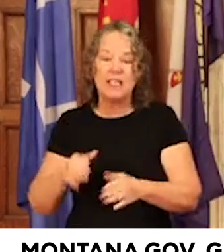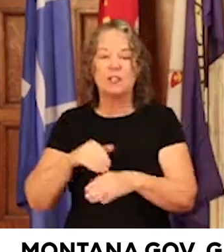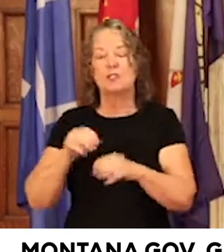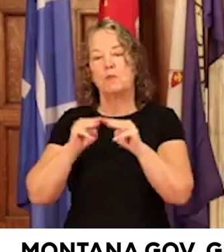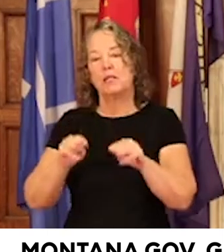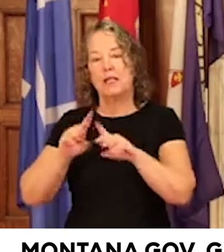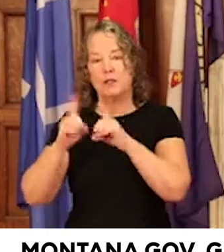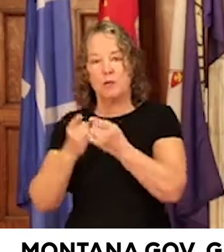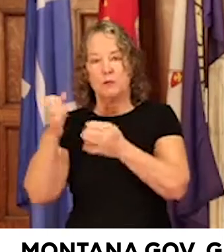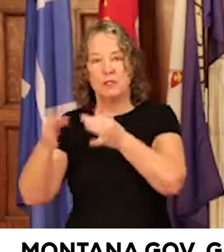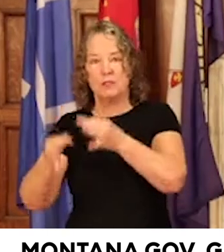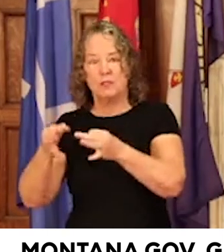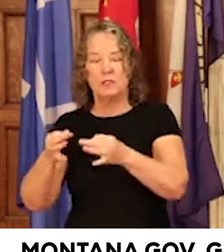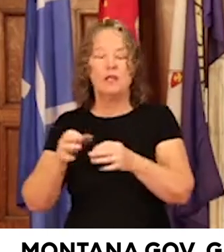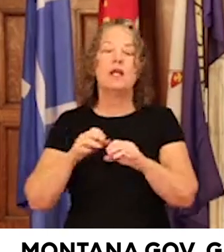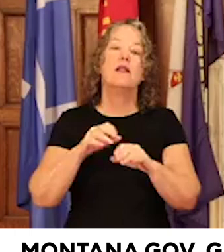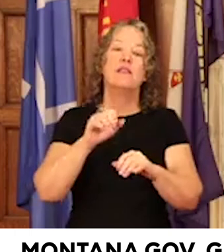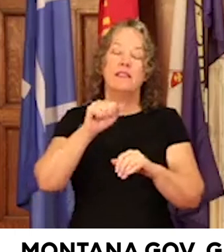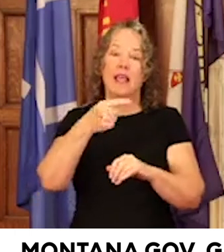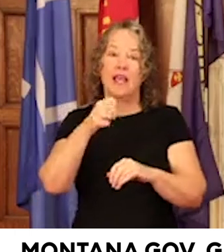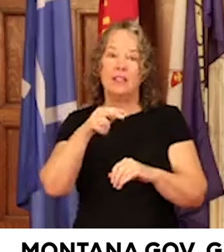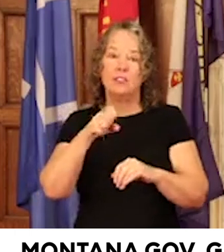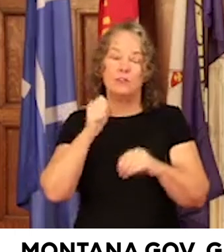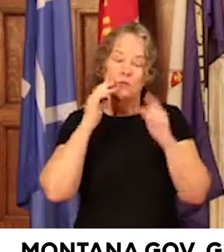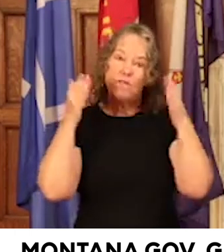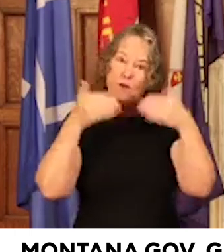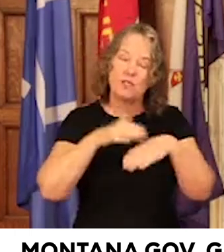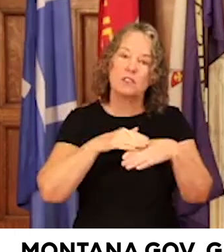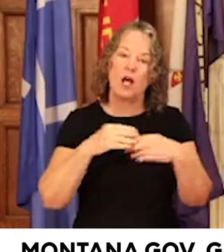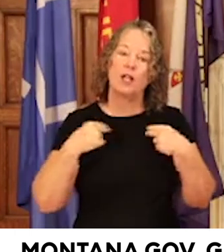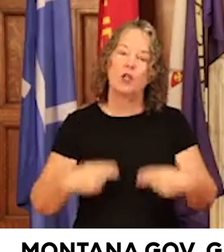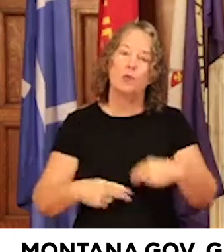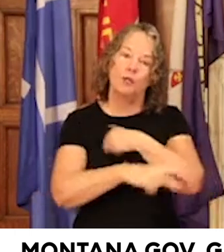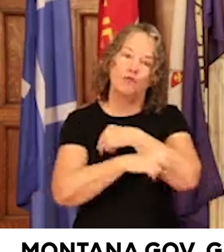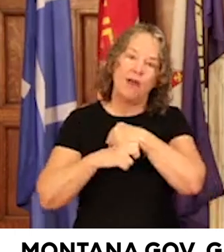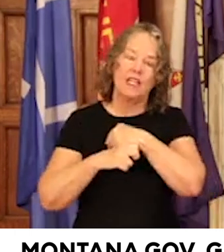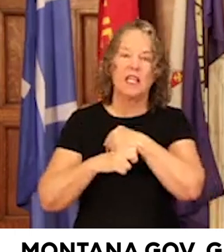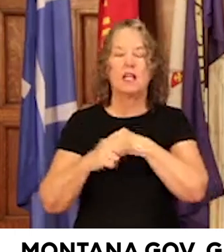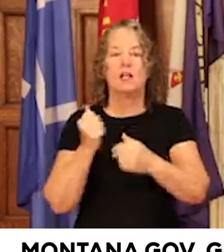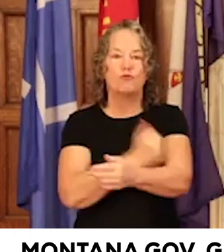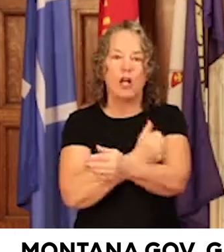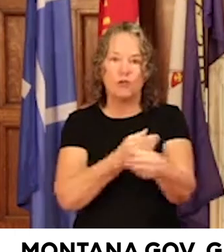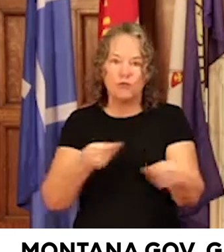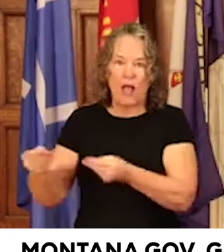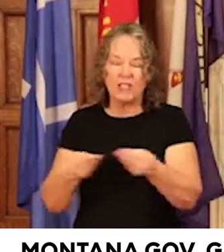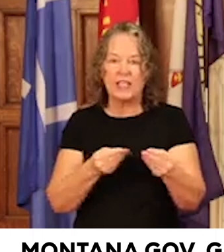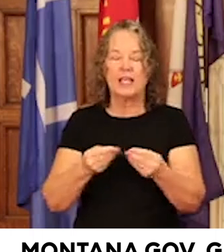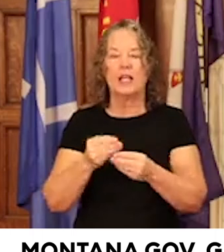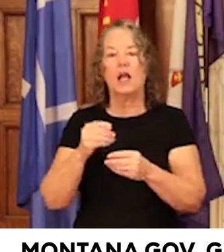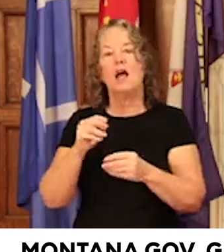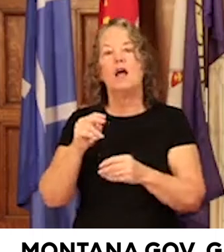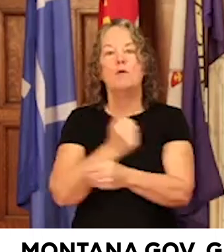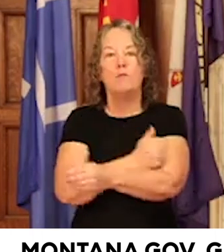The criminal investigation agents will focus on drug trafficking, human trafficking, narcotics, major